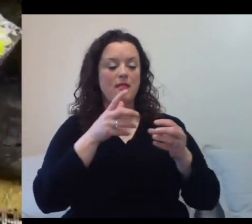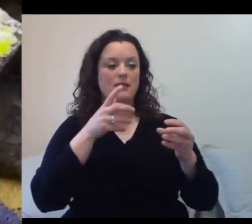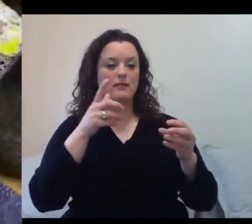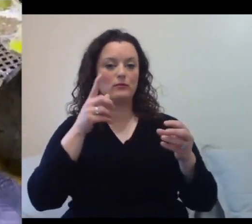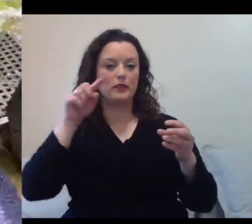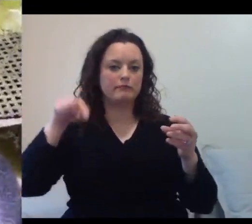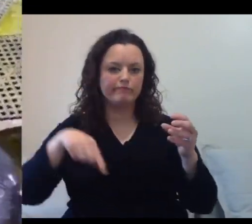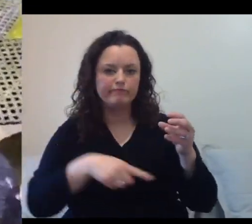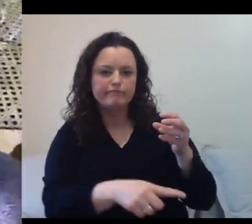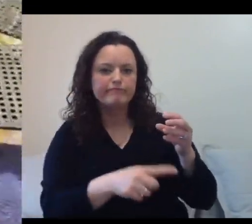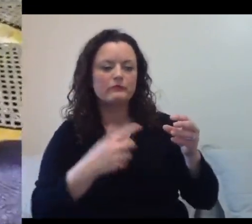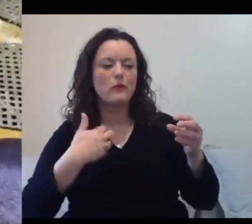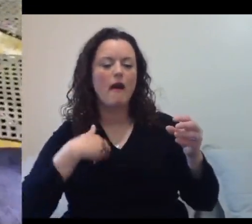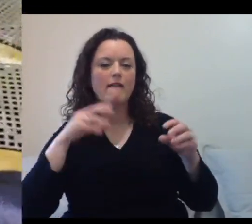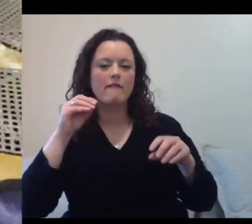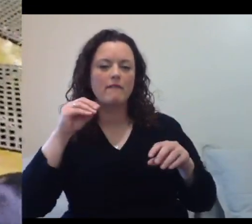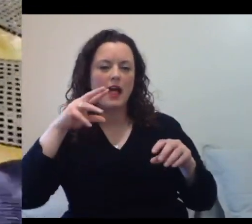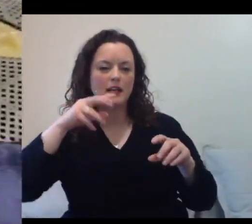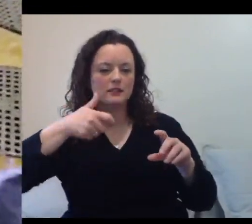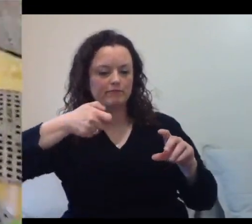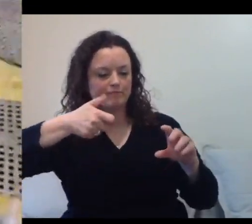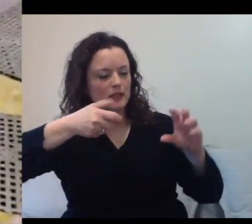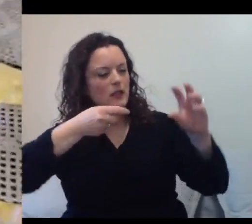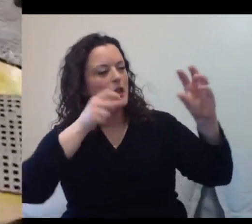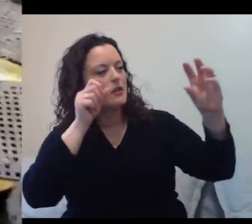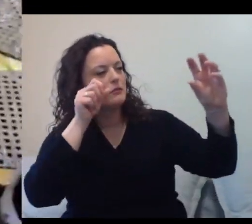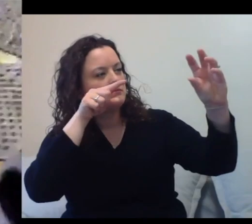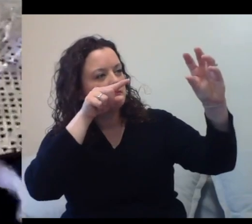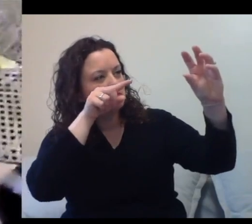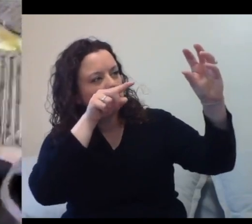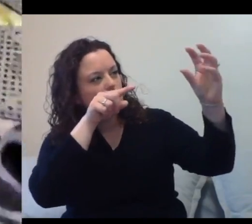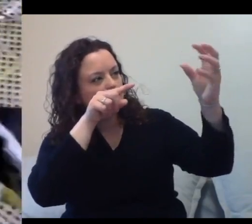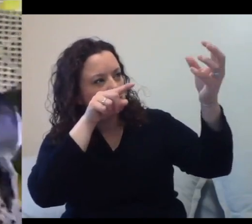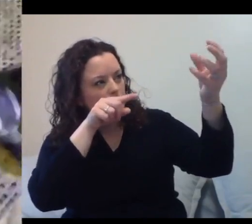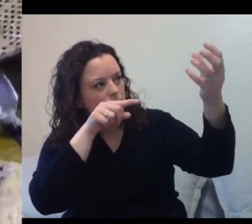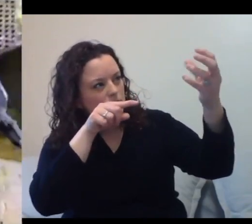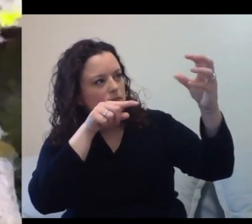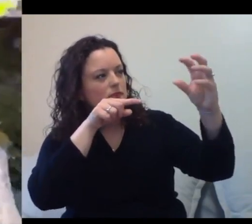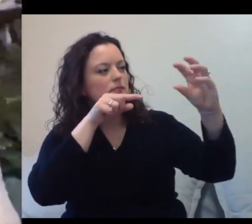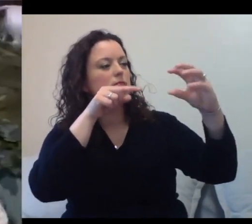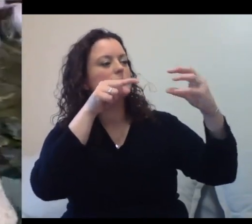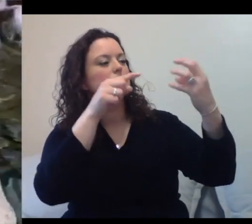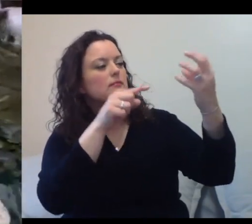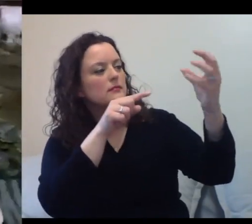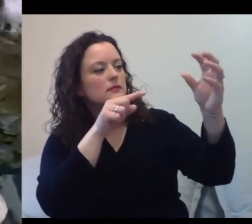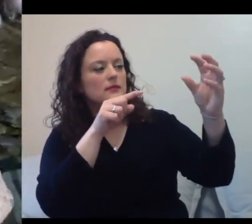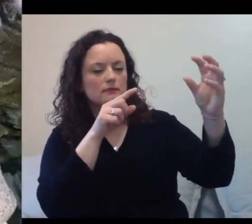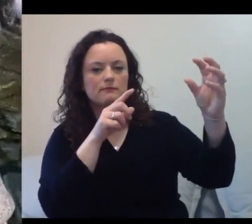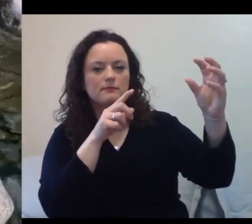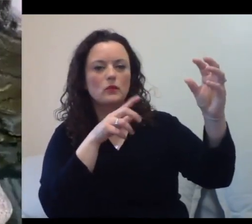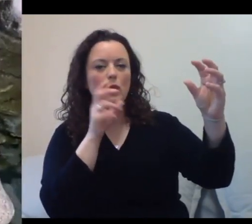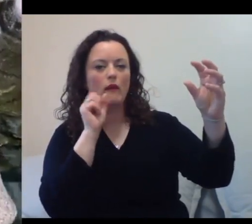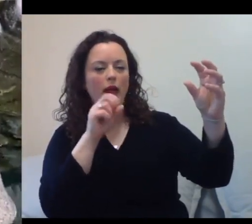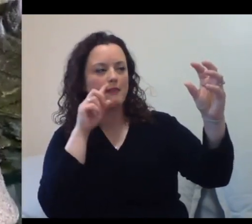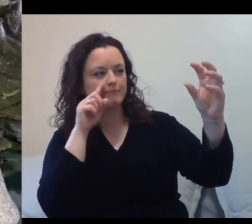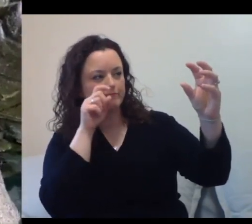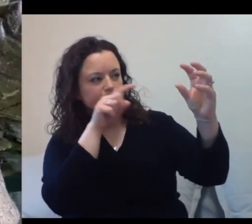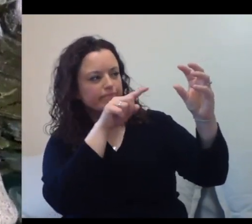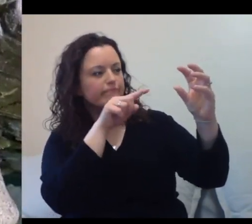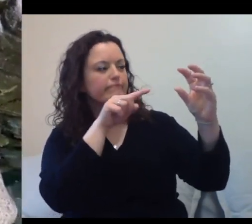is past a certain length of time in incubation, we can basically hold the egg up to that super bright flashlight. it shows us what the egg looks